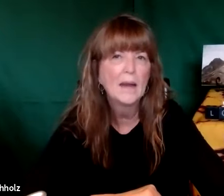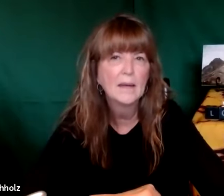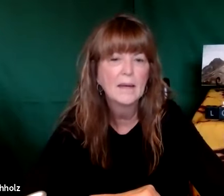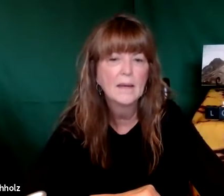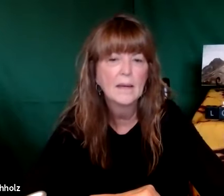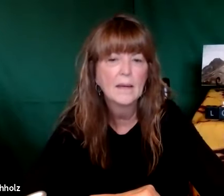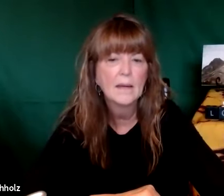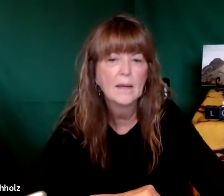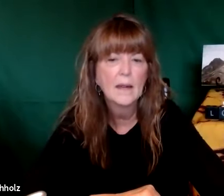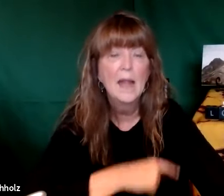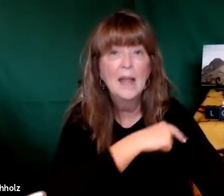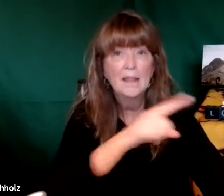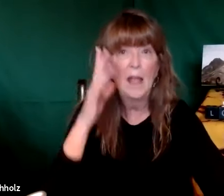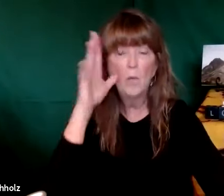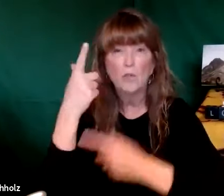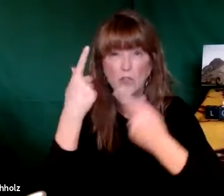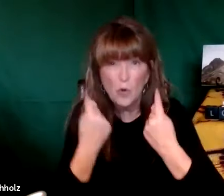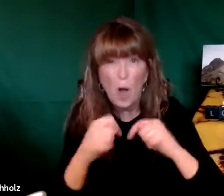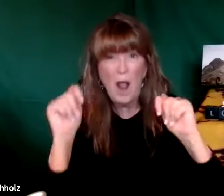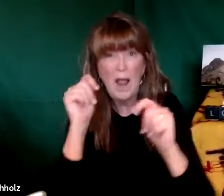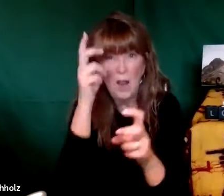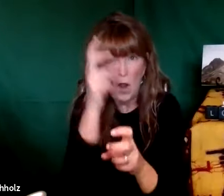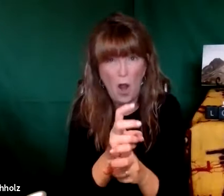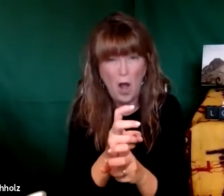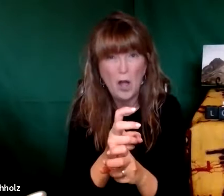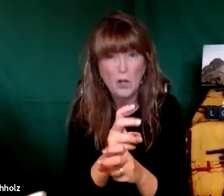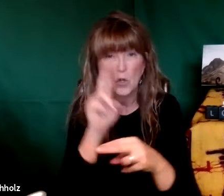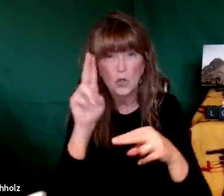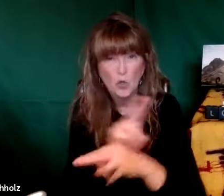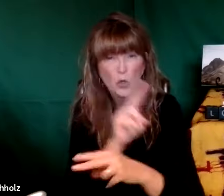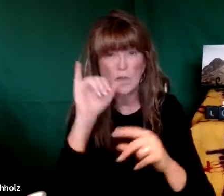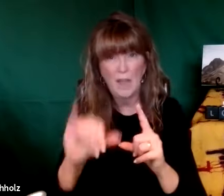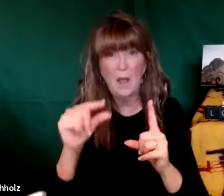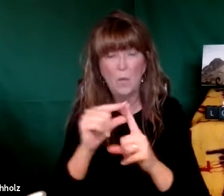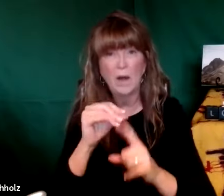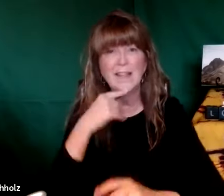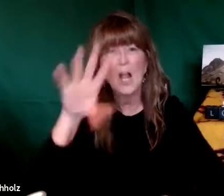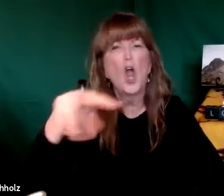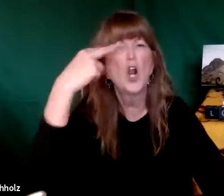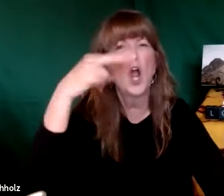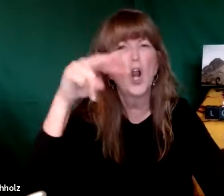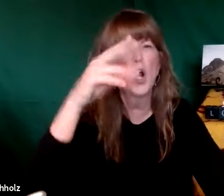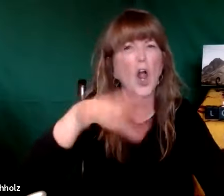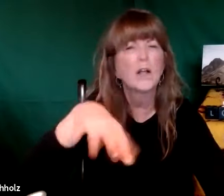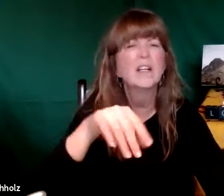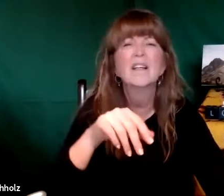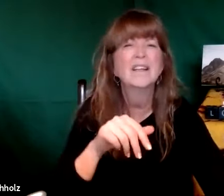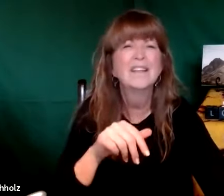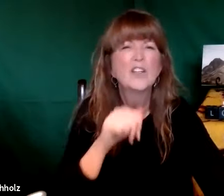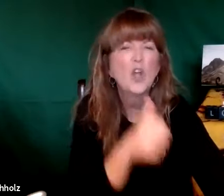things around here aren't that bad bad and those kind of folks will try very hard to get